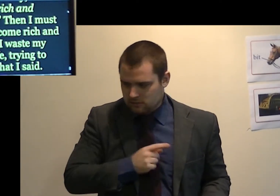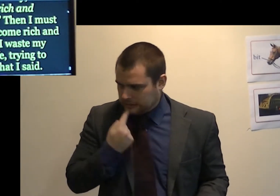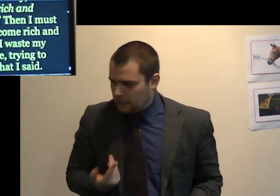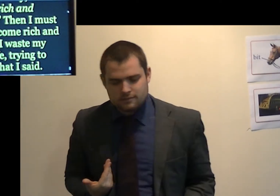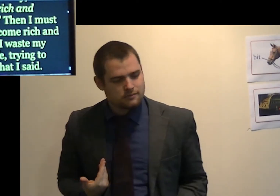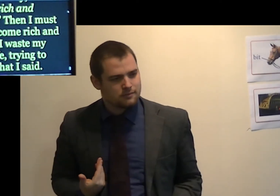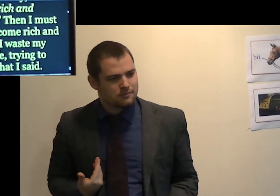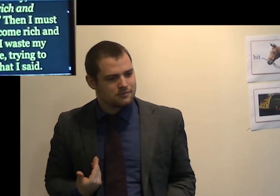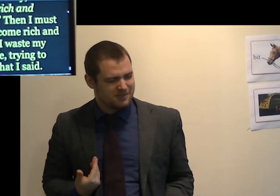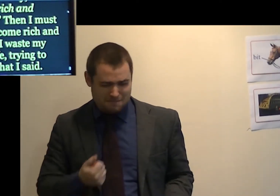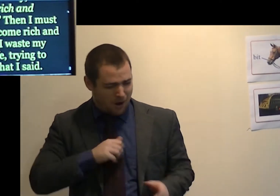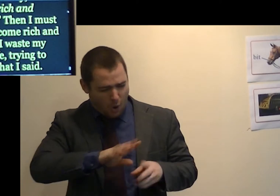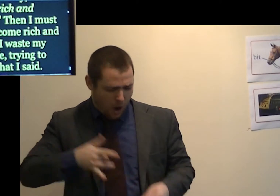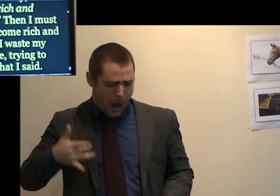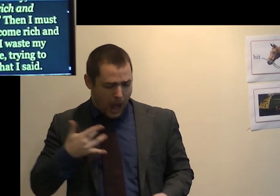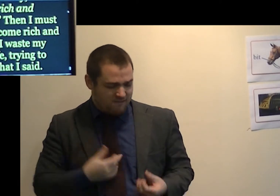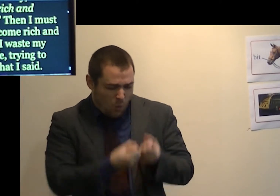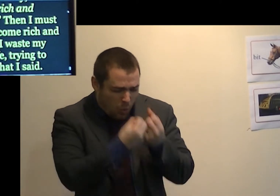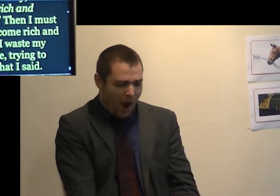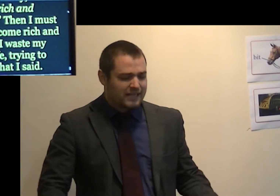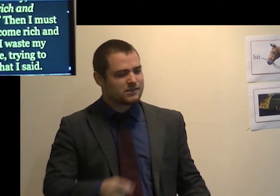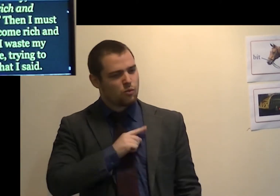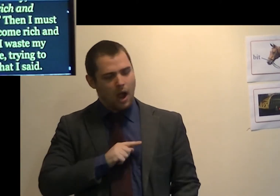life trying to catch what I say.